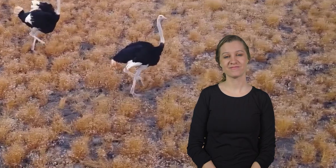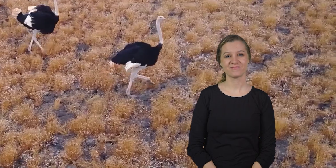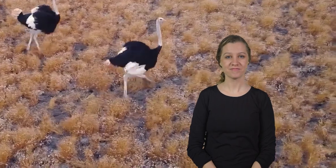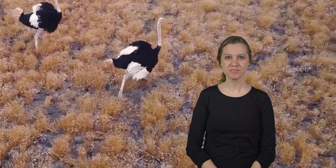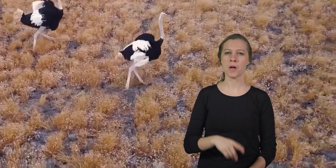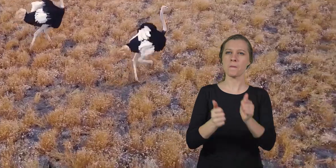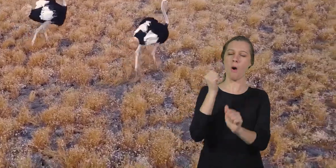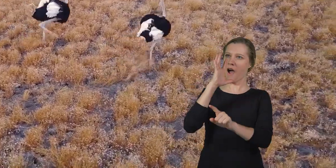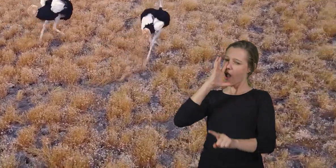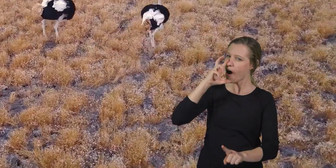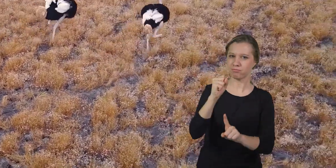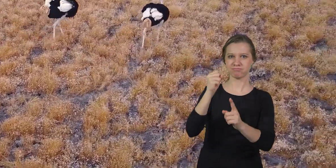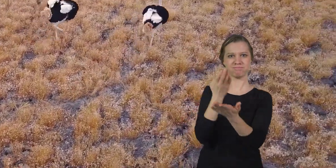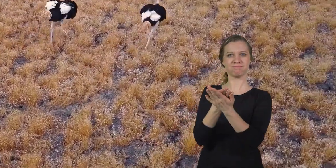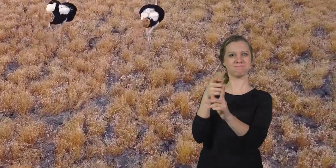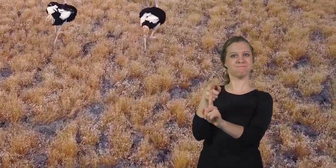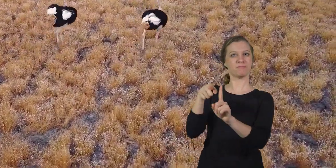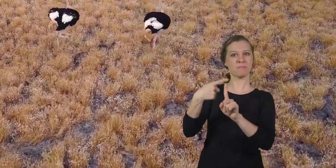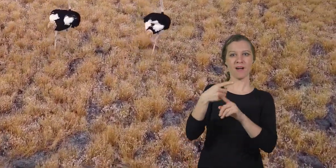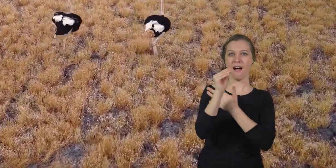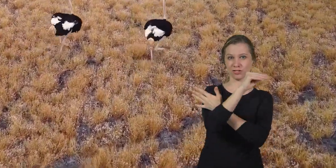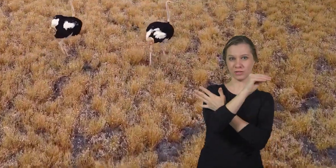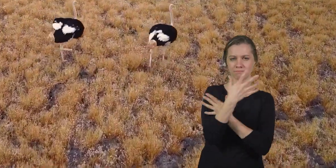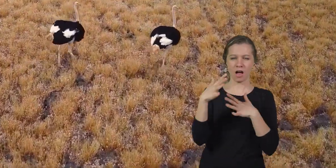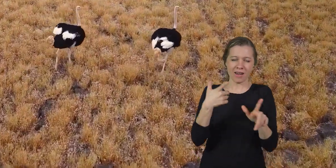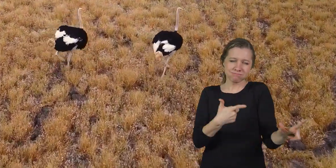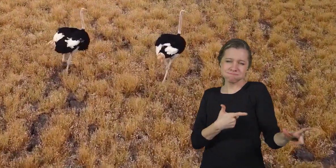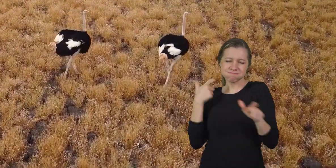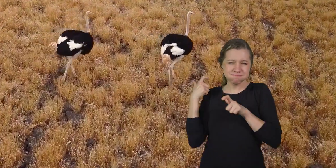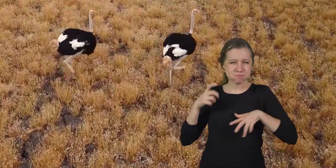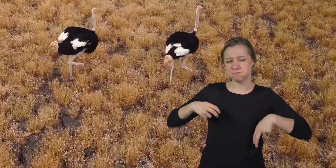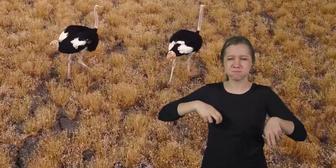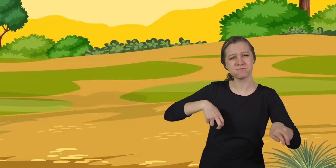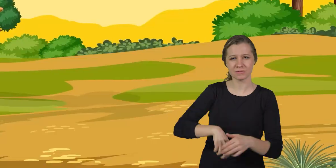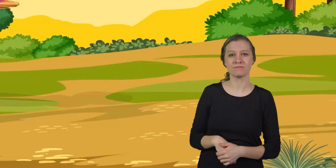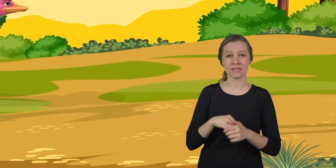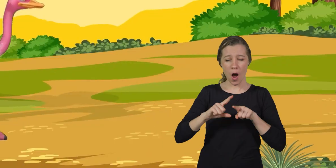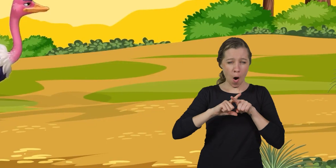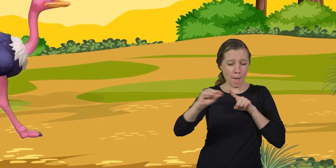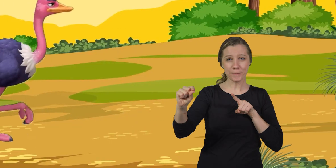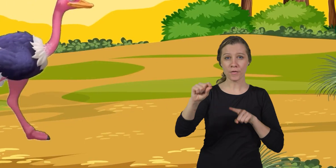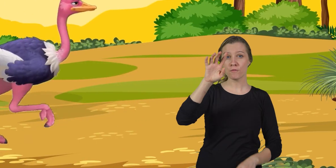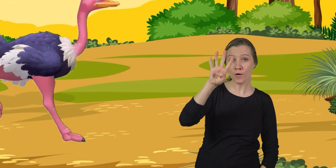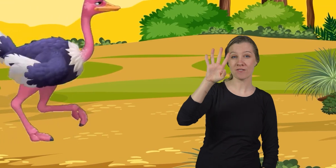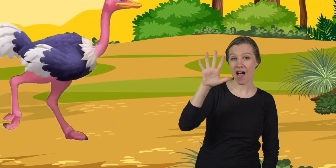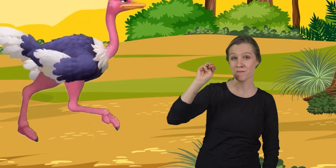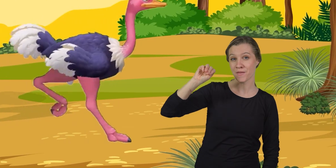One of the most fascinating things about ostriches is their incredible speed. They can sprint up to 45 miles